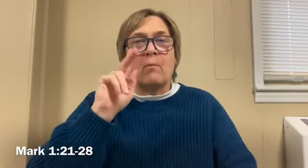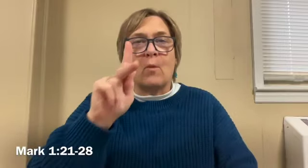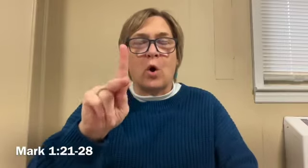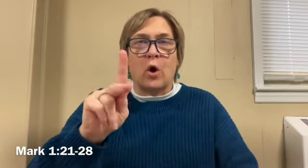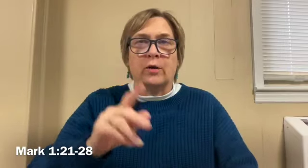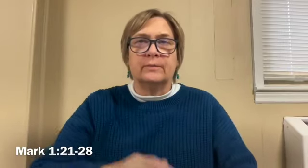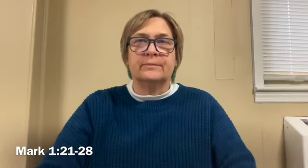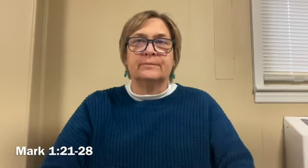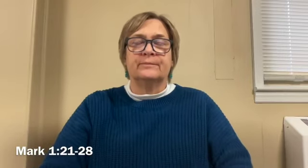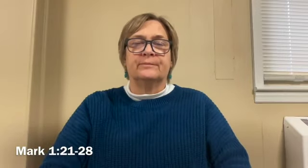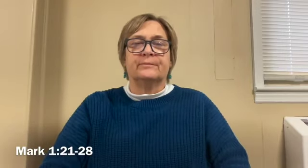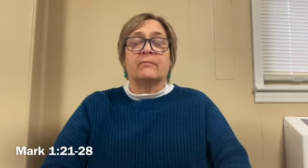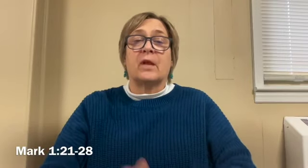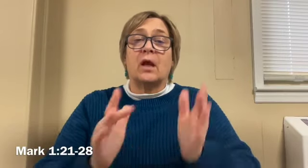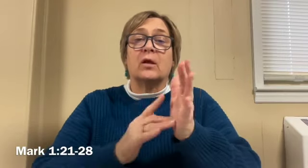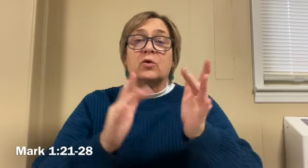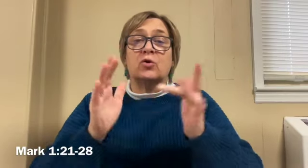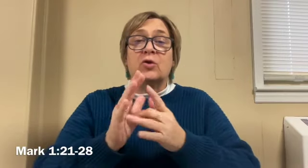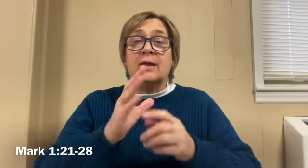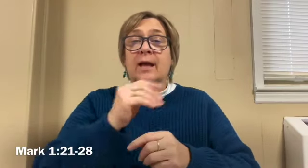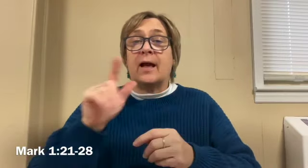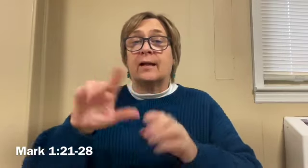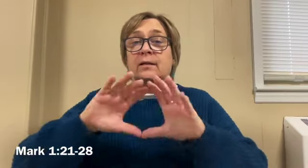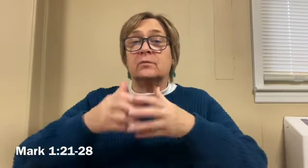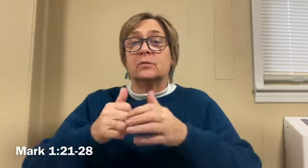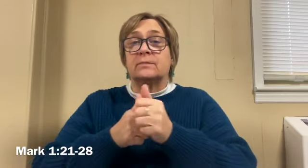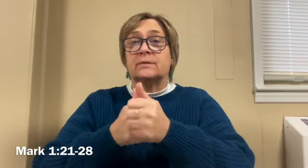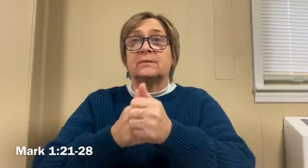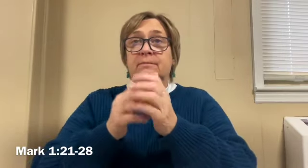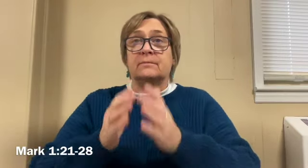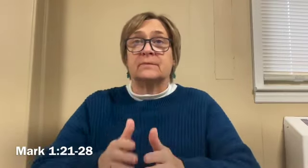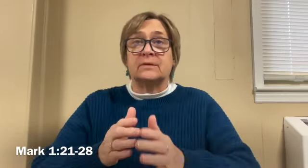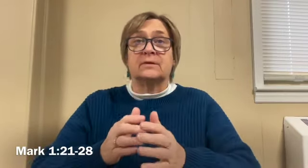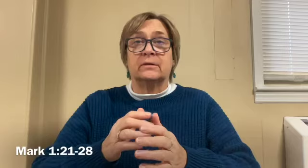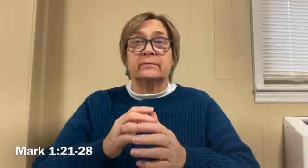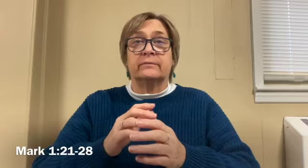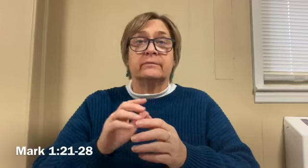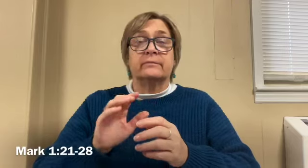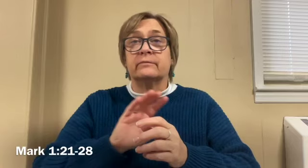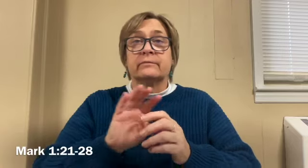to mark mark they came to capernaum